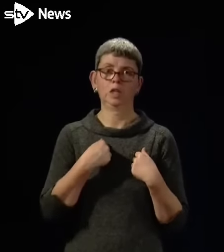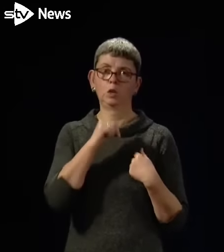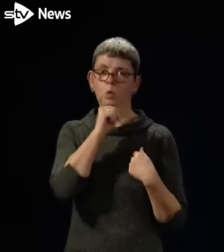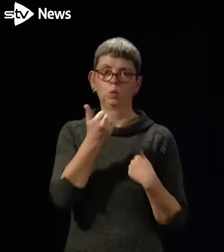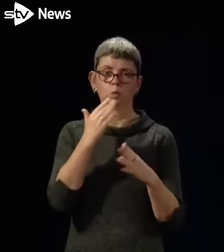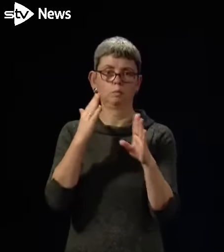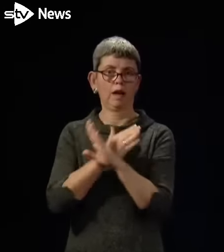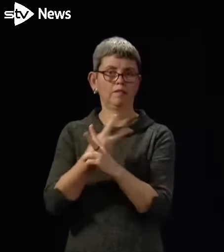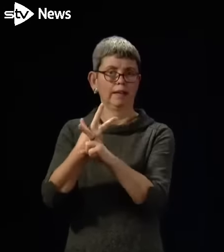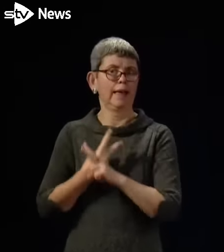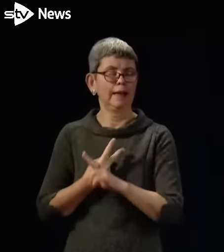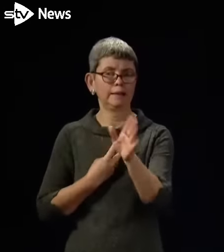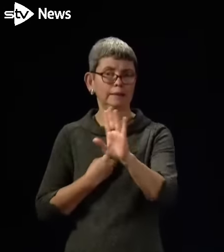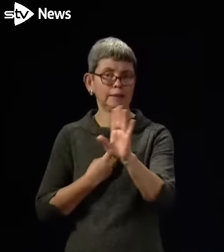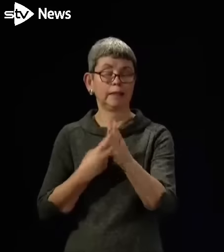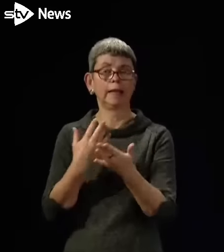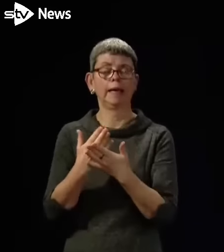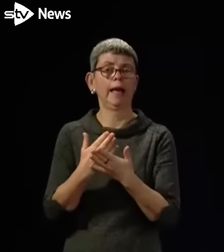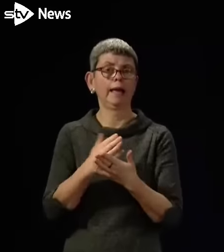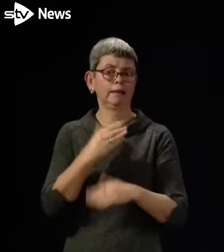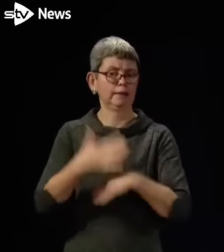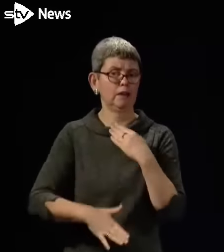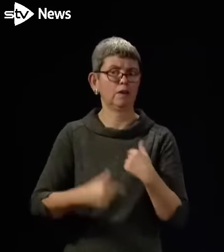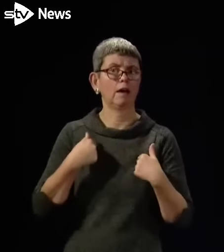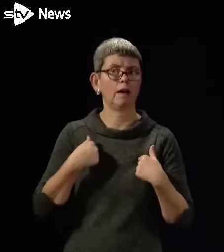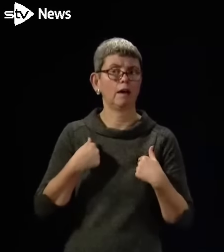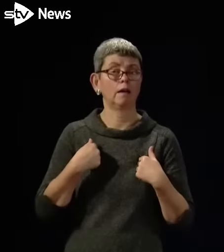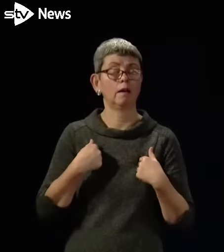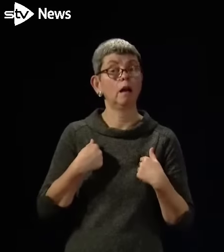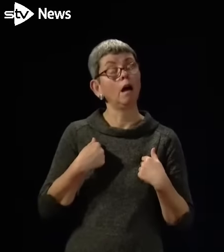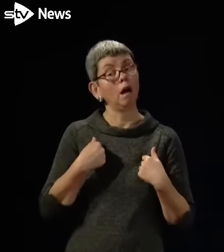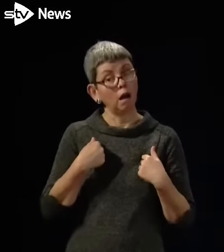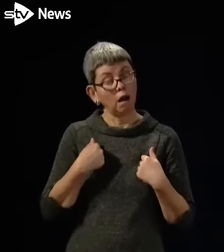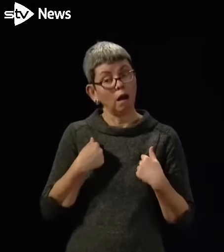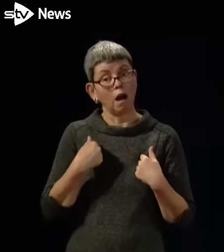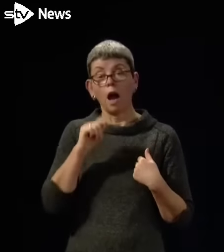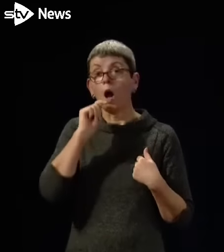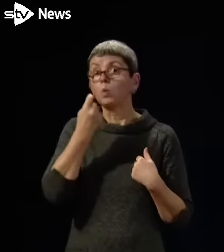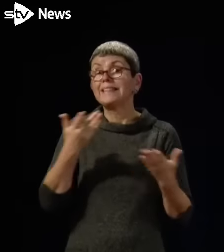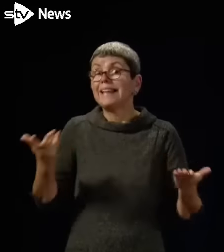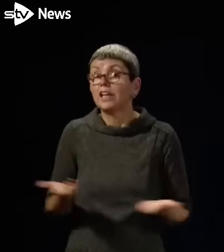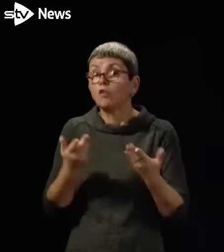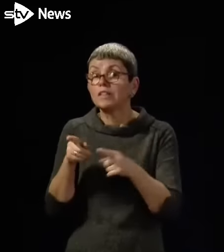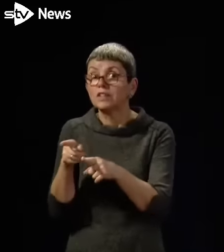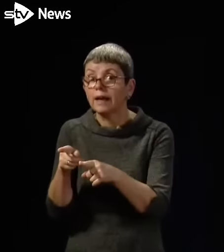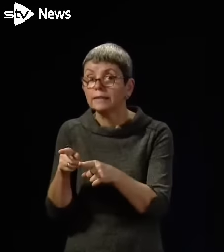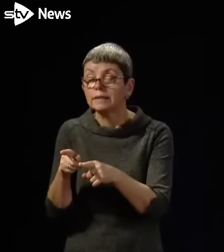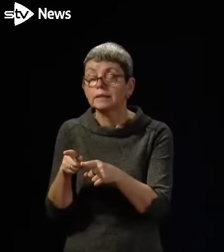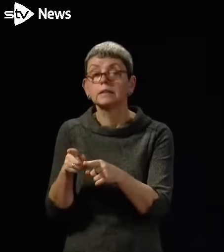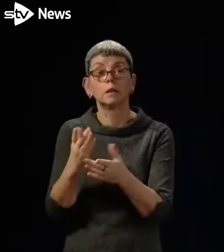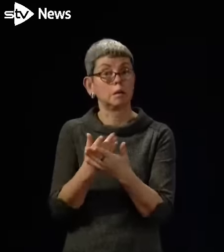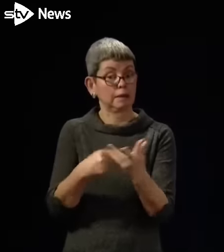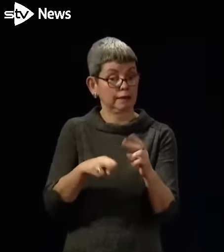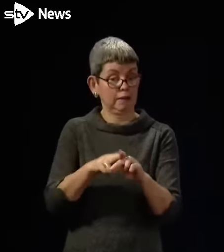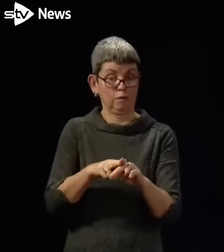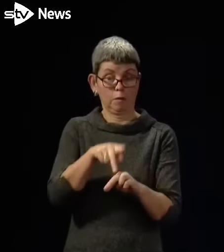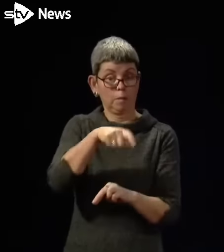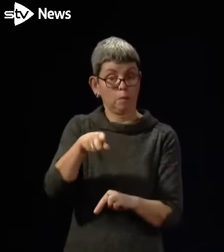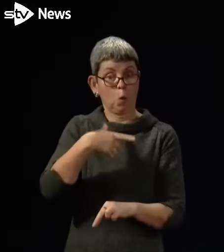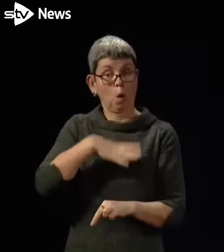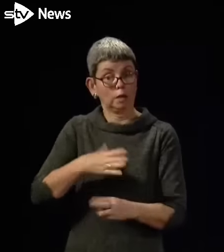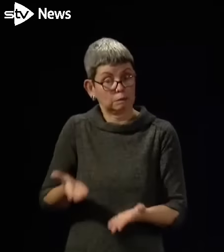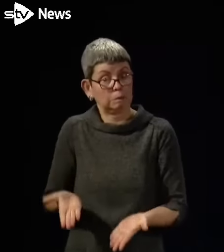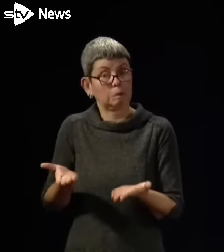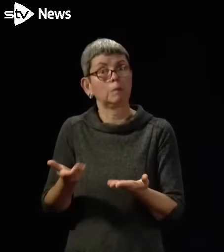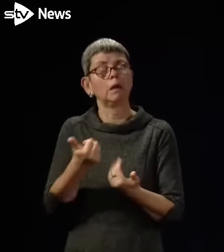No, I wouldn't encourage people to go private. People have the right to make that choice. My job as First Minister is to work to